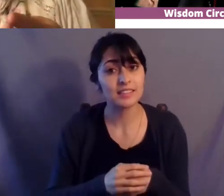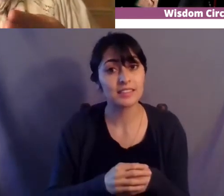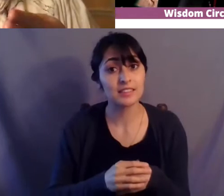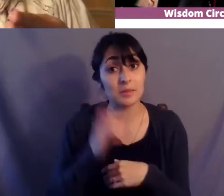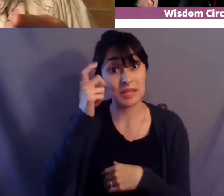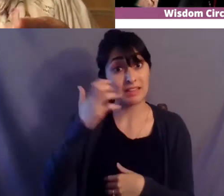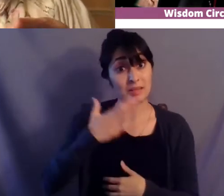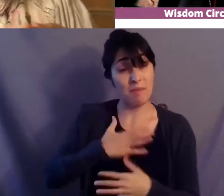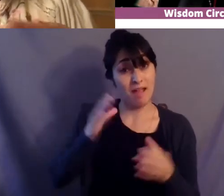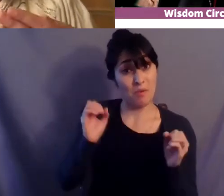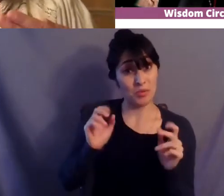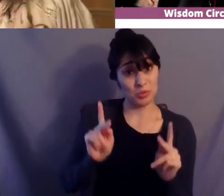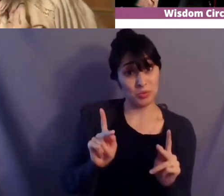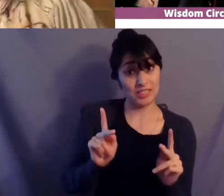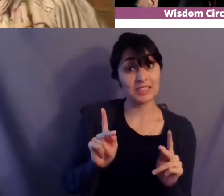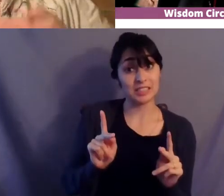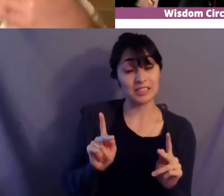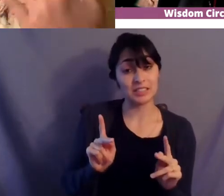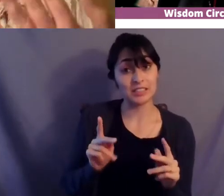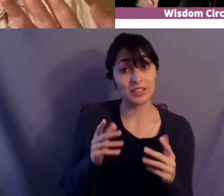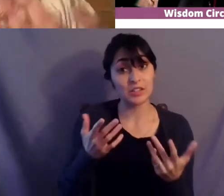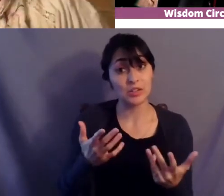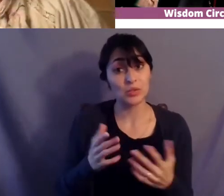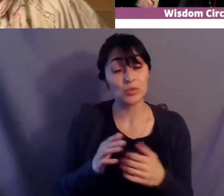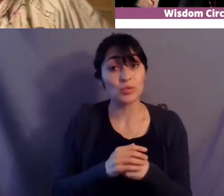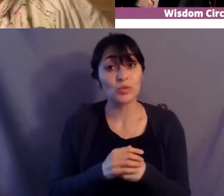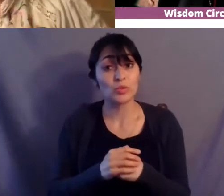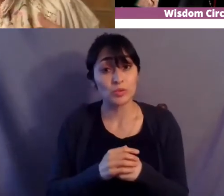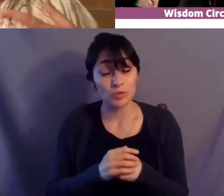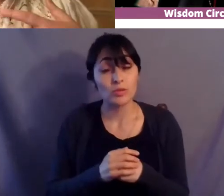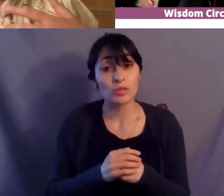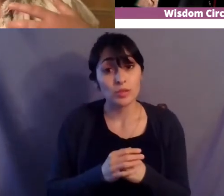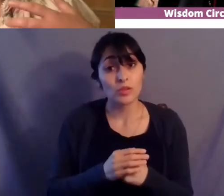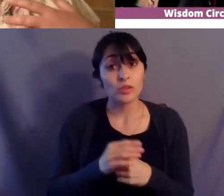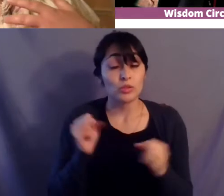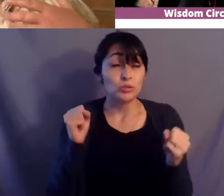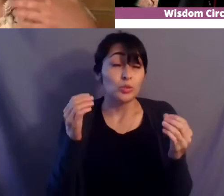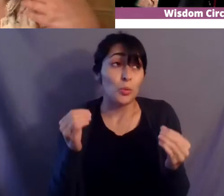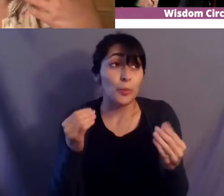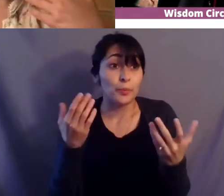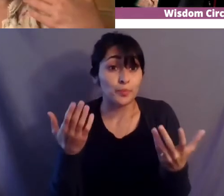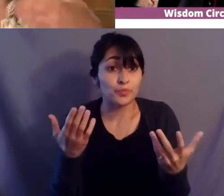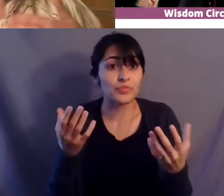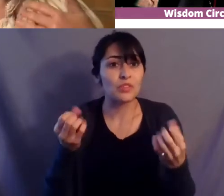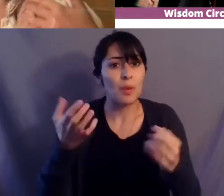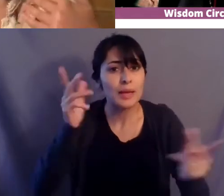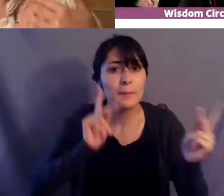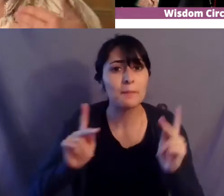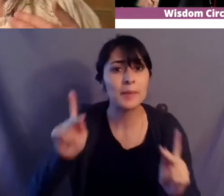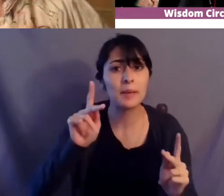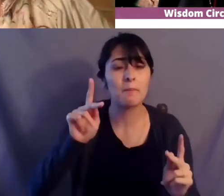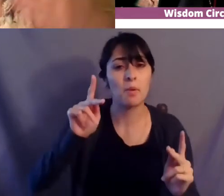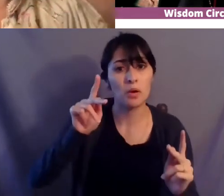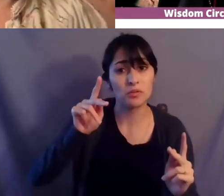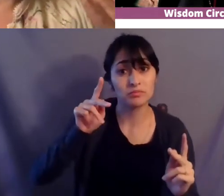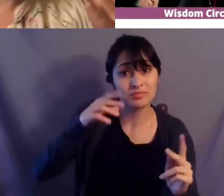then it was really a way to transmit um for so many people who have been which